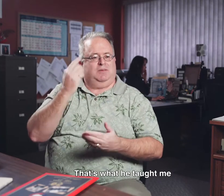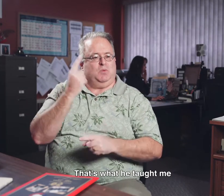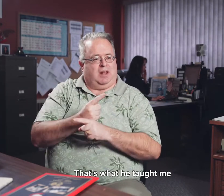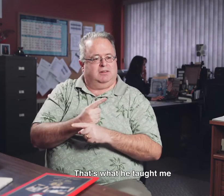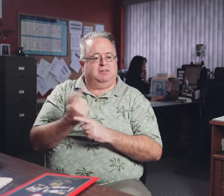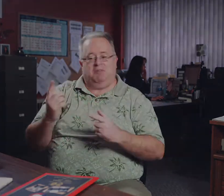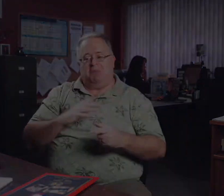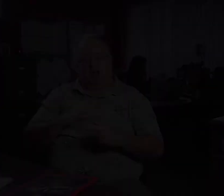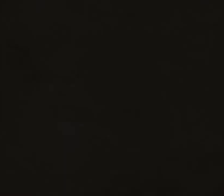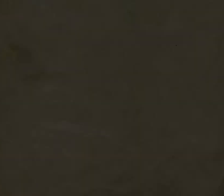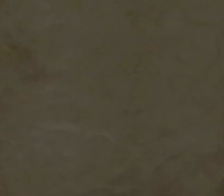by what I thought was right.